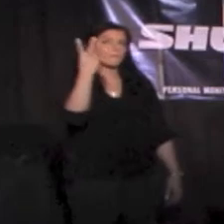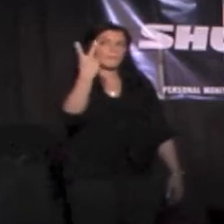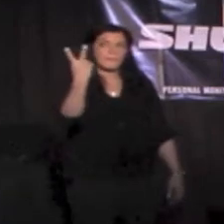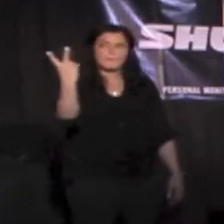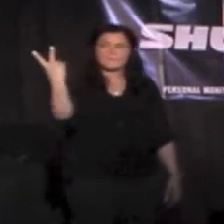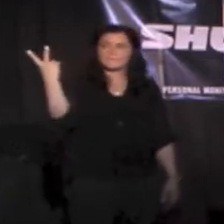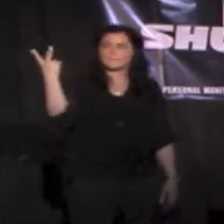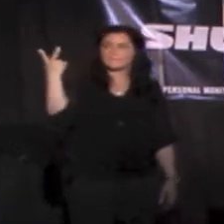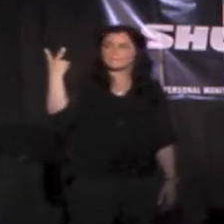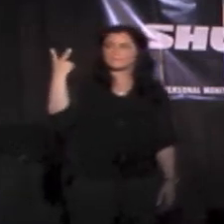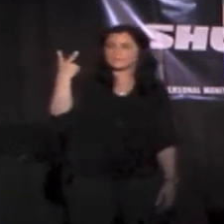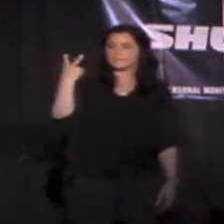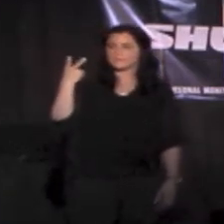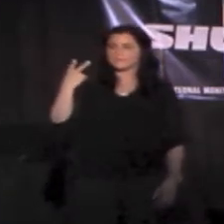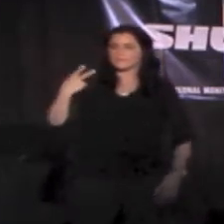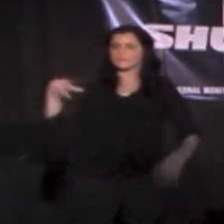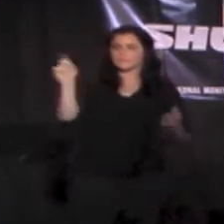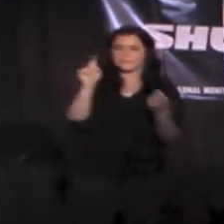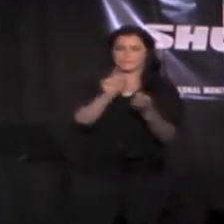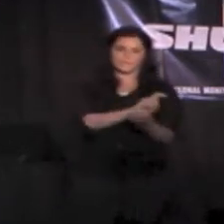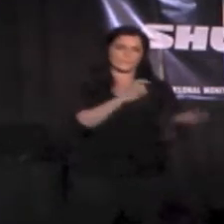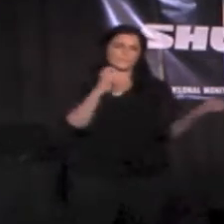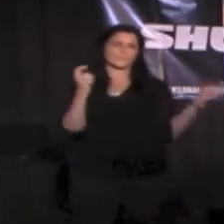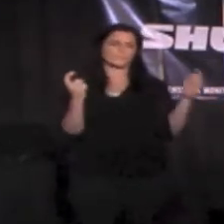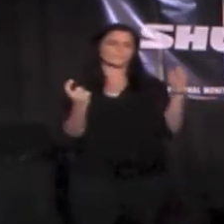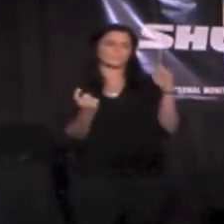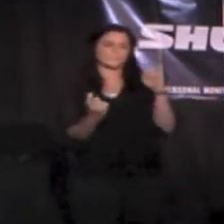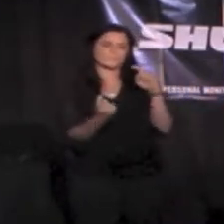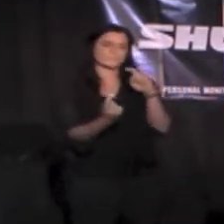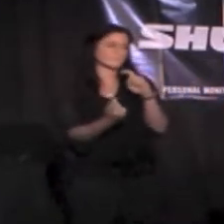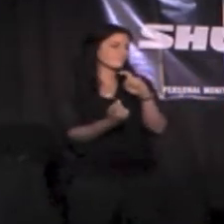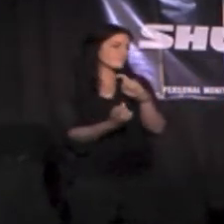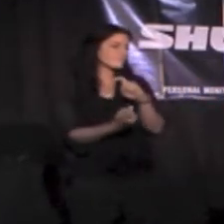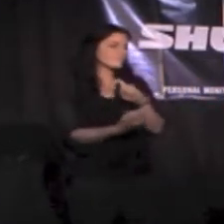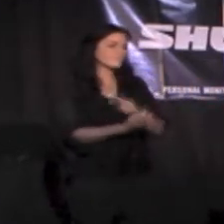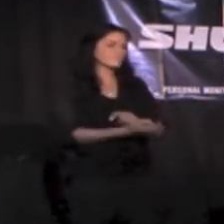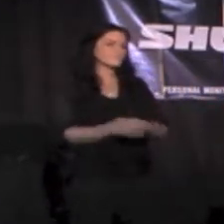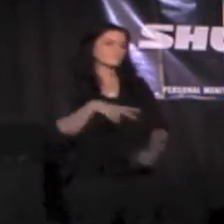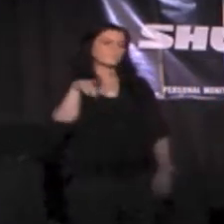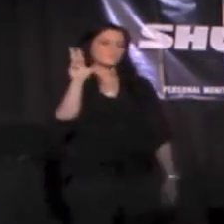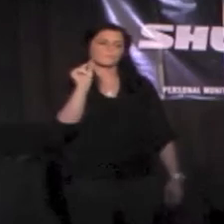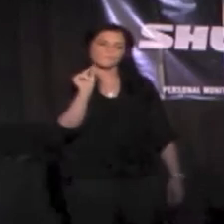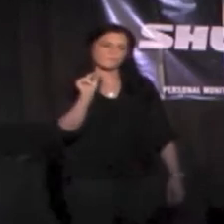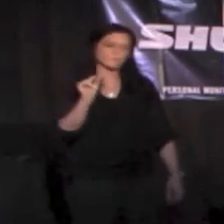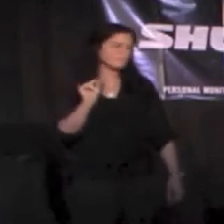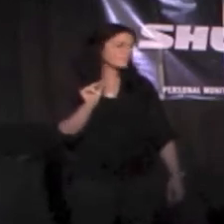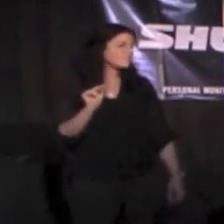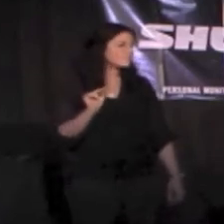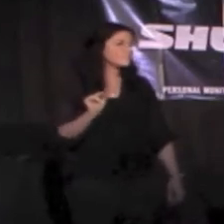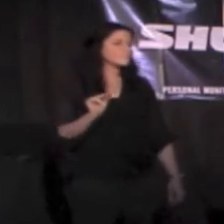single thing Except if I could make time slow down